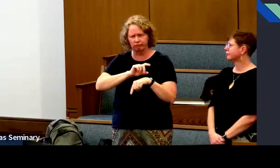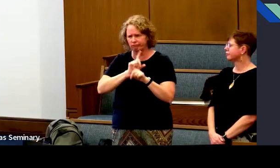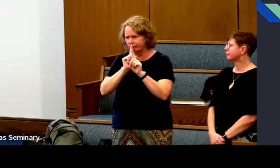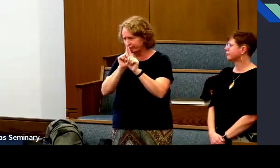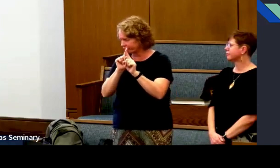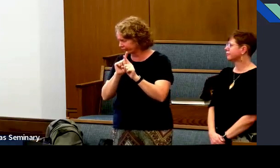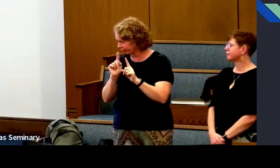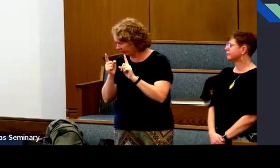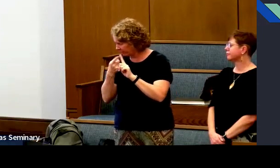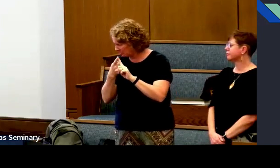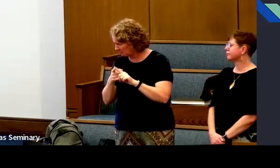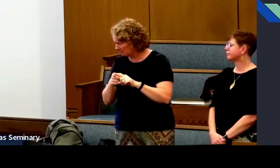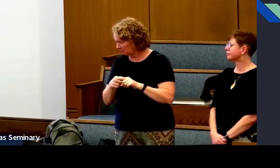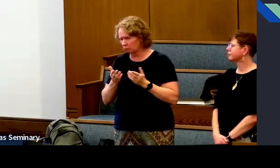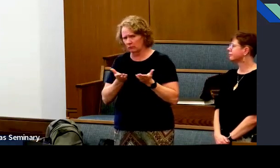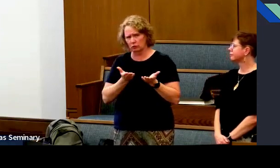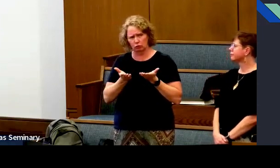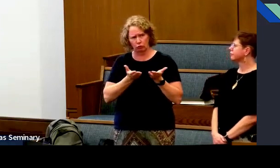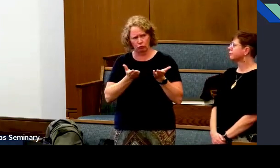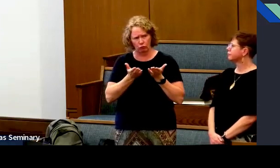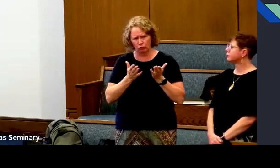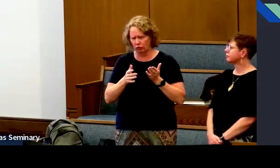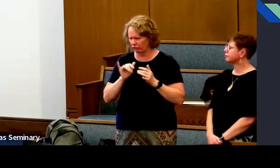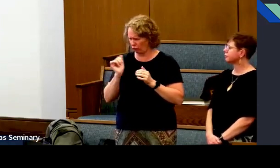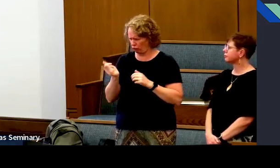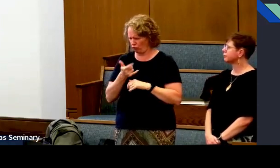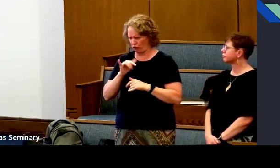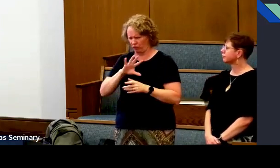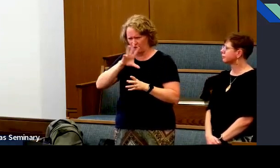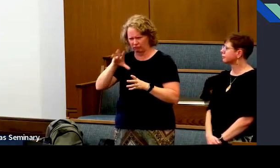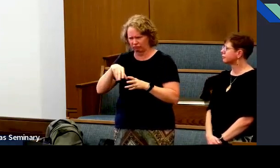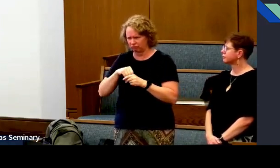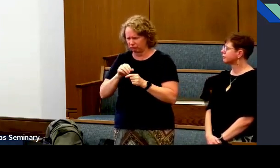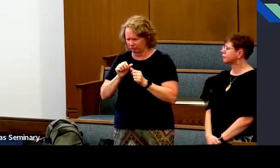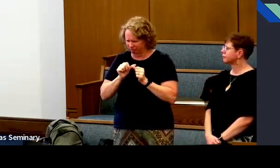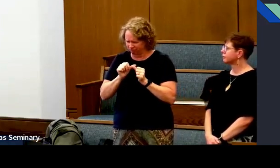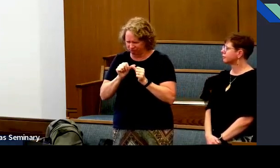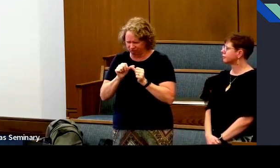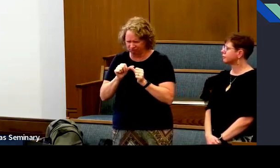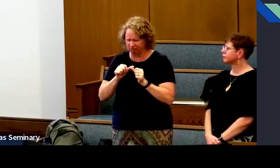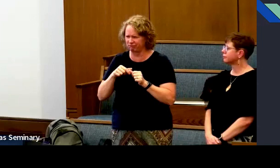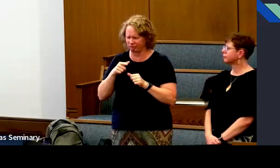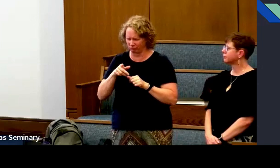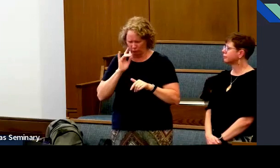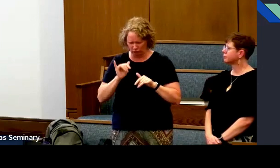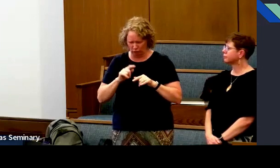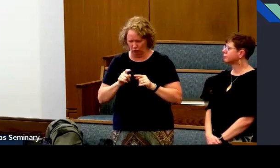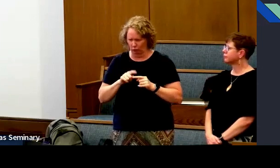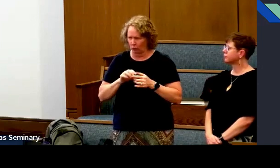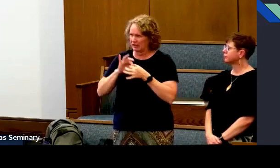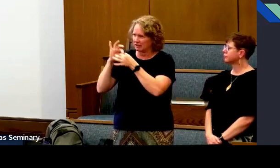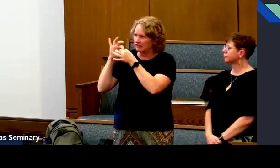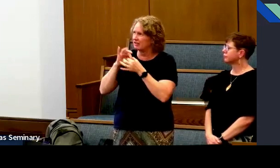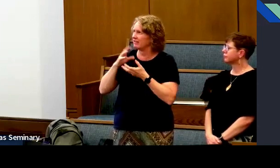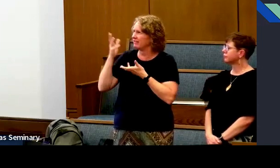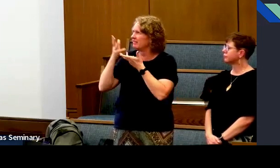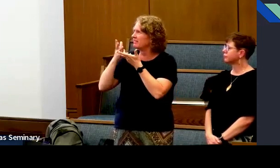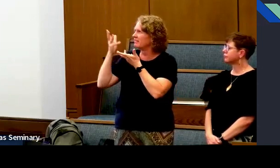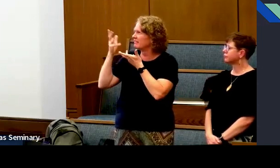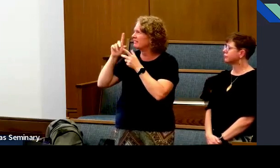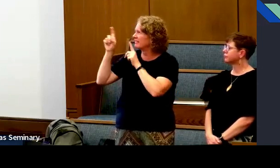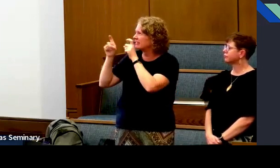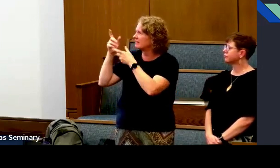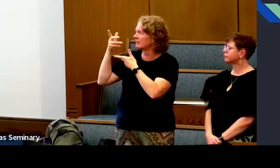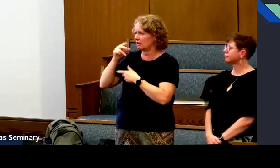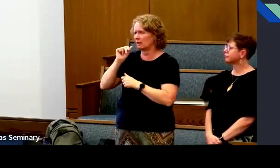Attend church, attend the temple, minister, everything all together. Continue to do those basics.